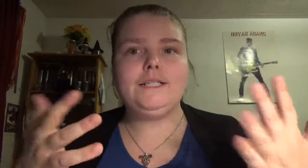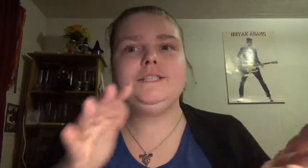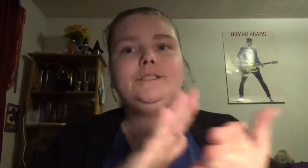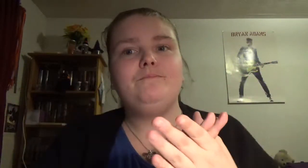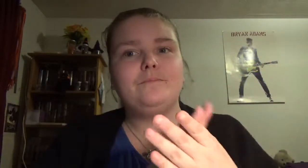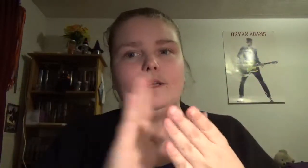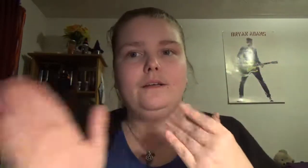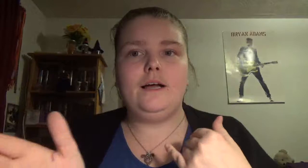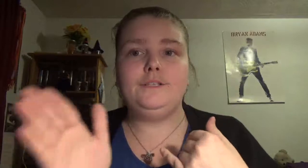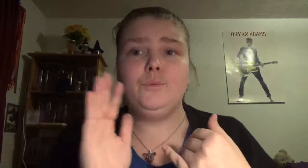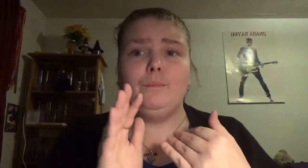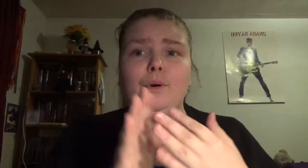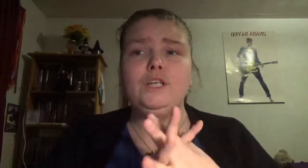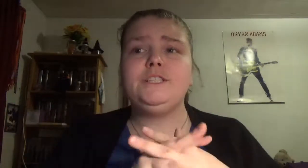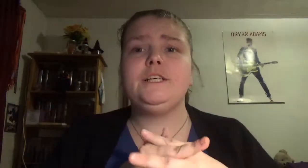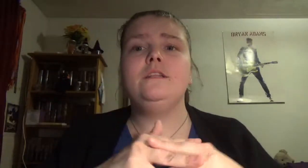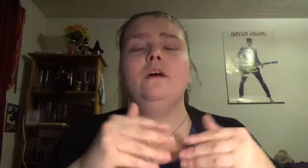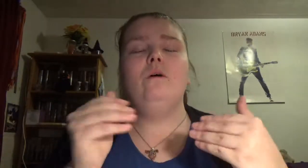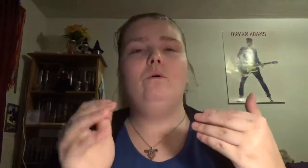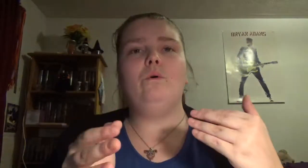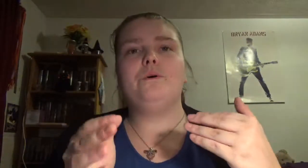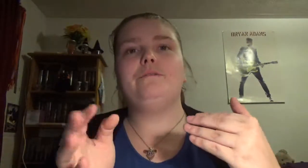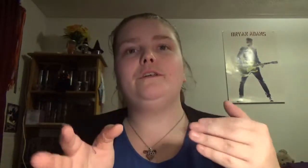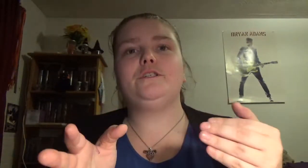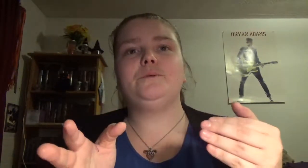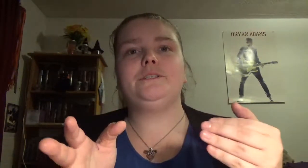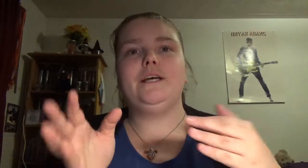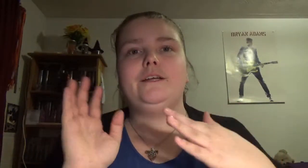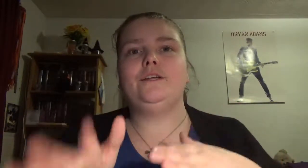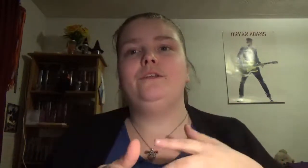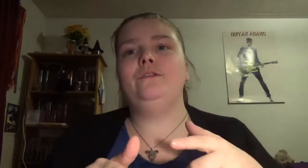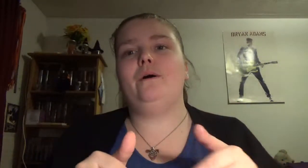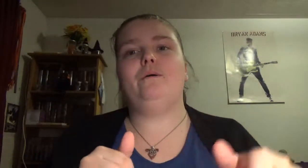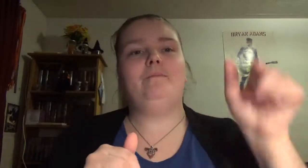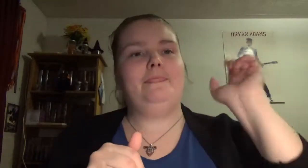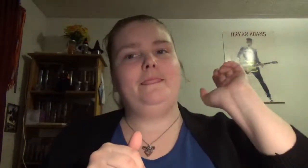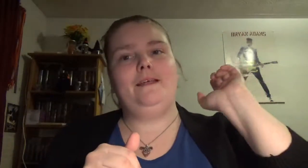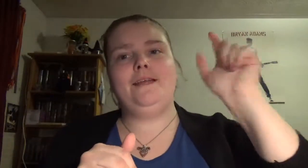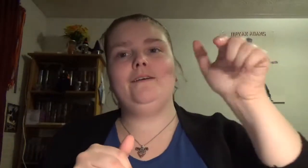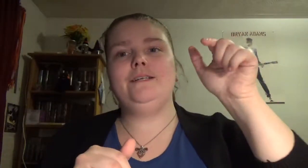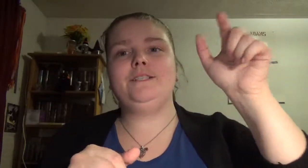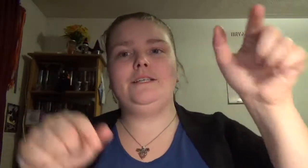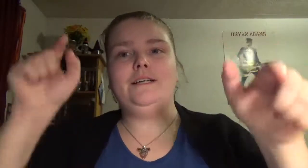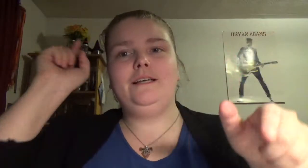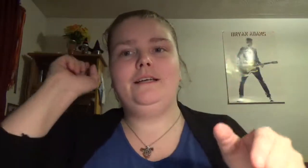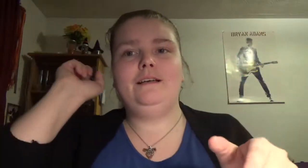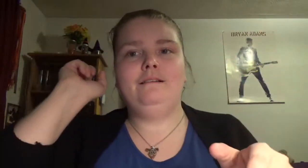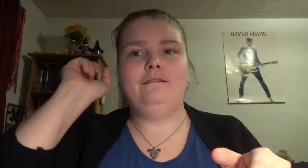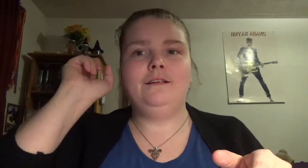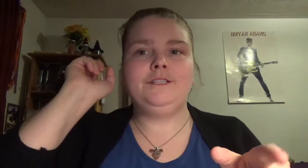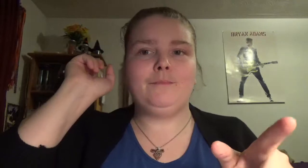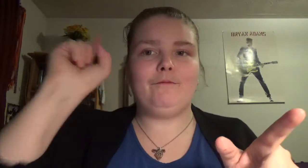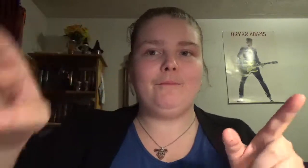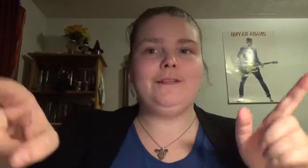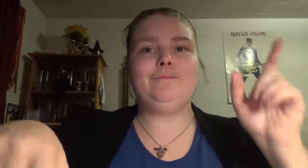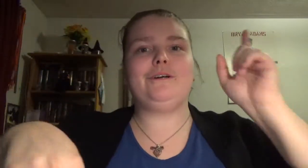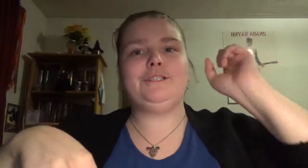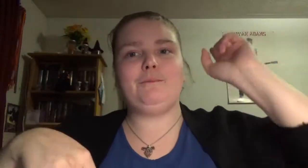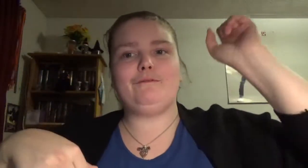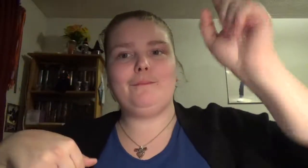as one person or if you just want to say no an aries is separate from a libra separate from